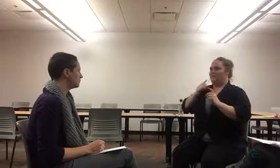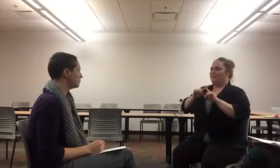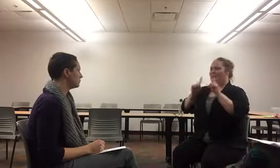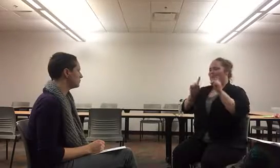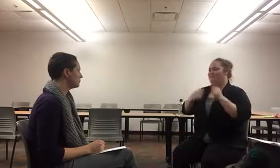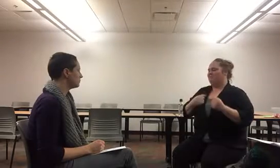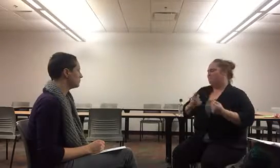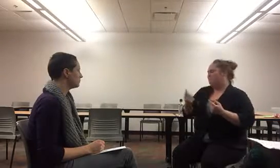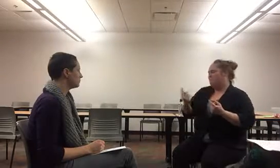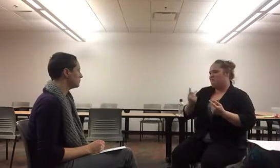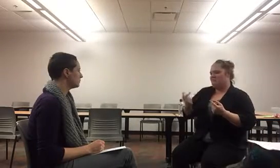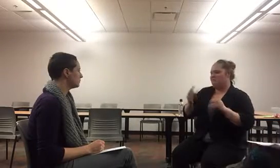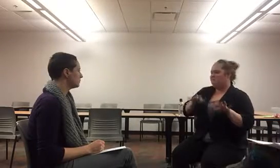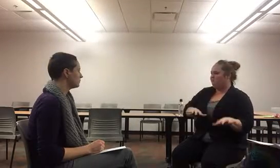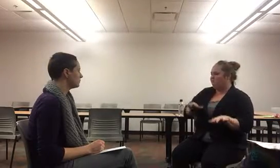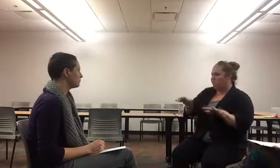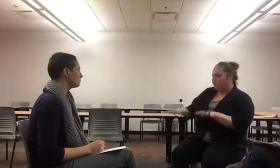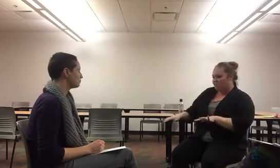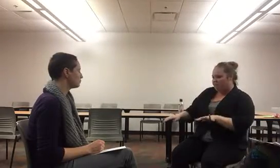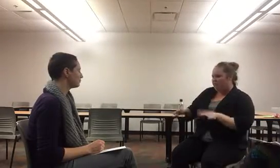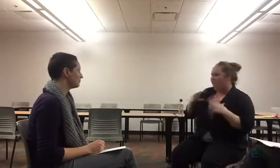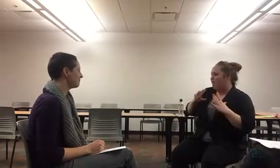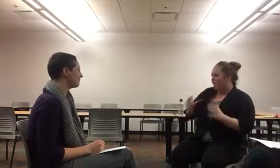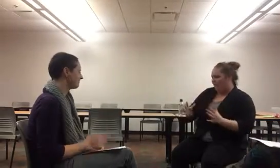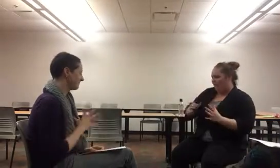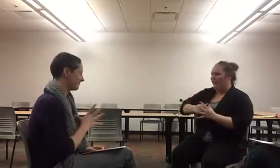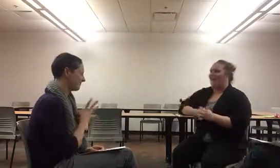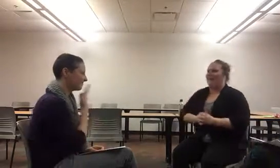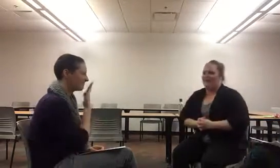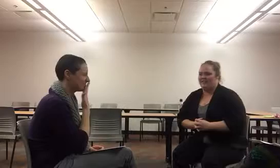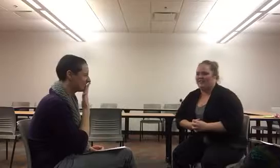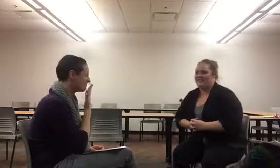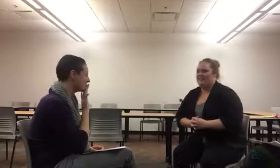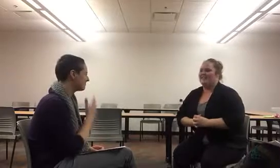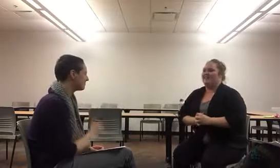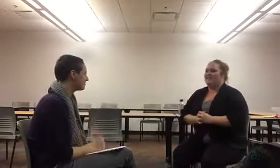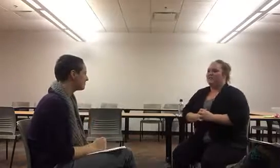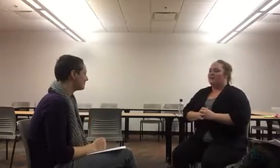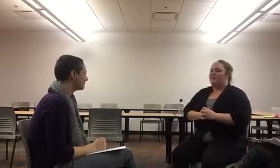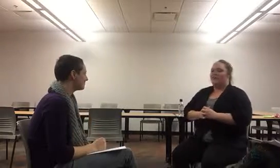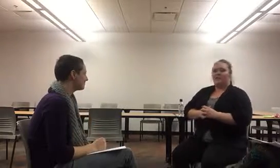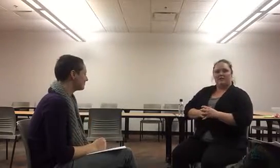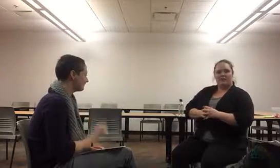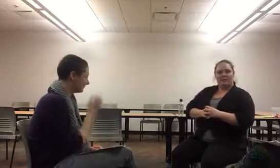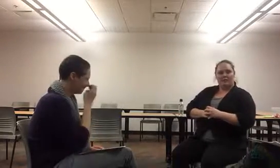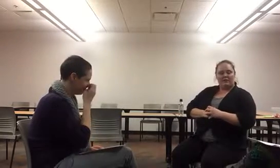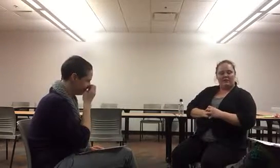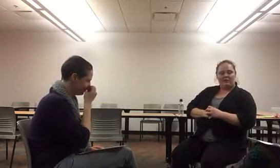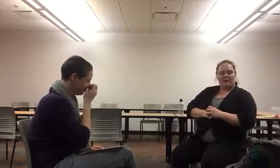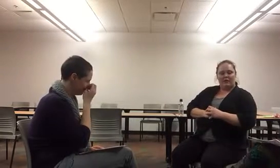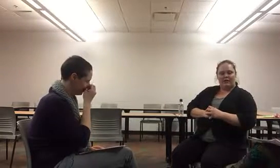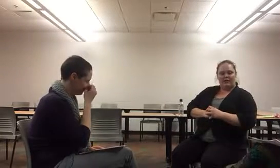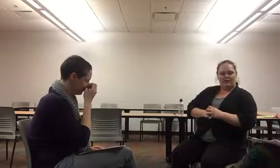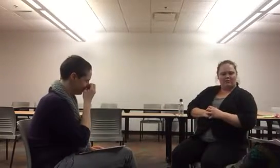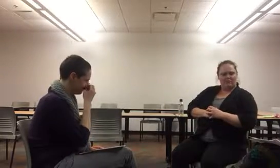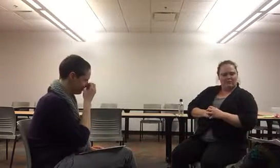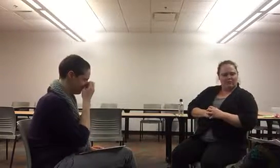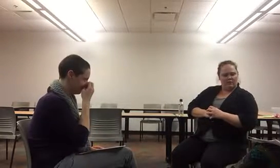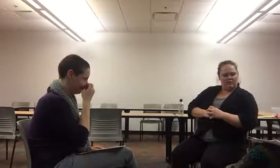your family, your profession, and how you spend your time outside of work. How's that sound? Can you go back to, I just want to know